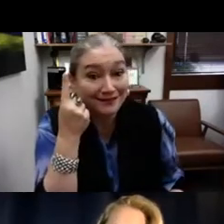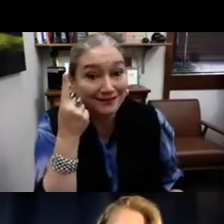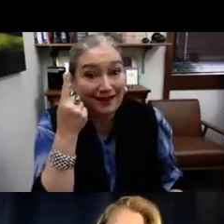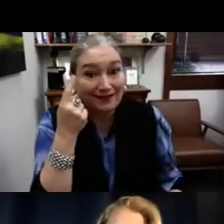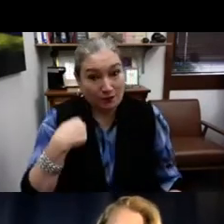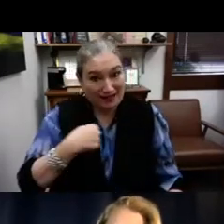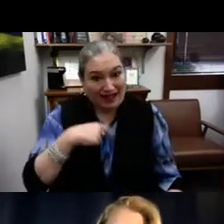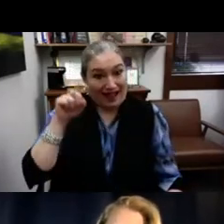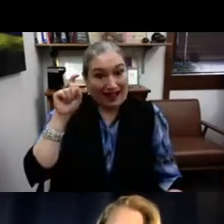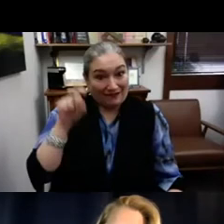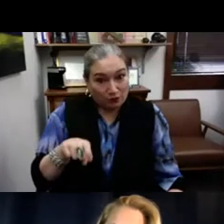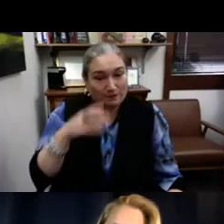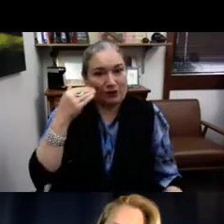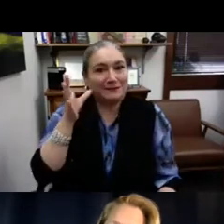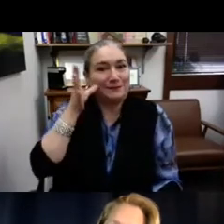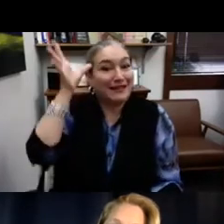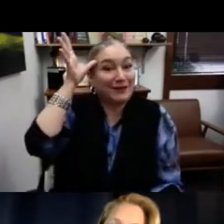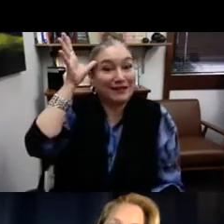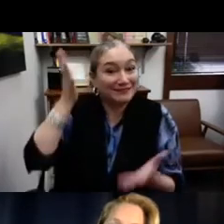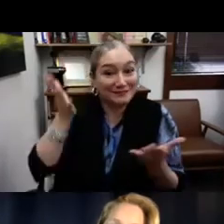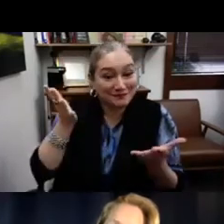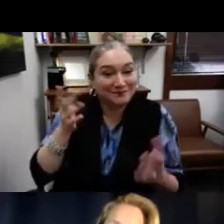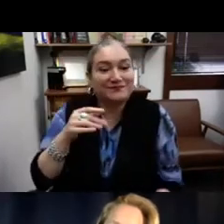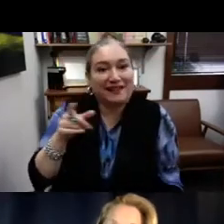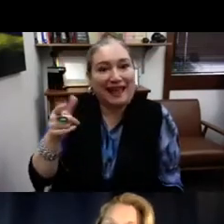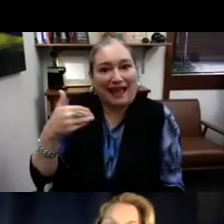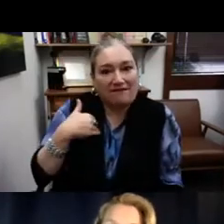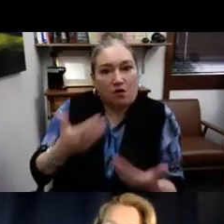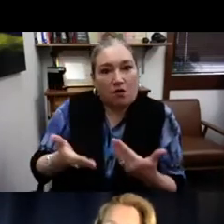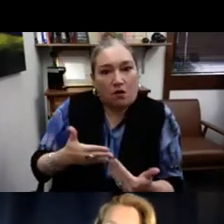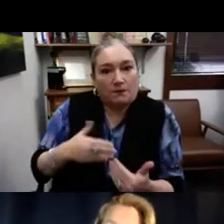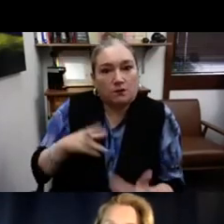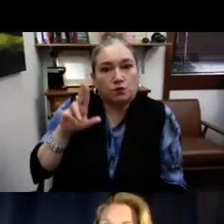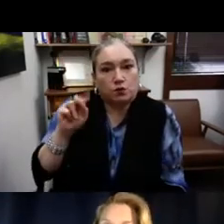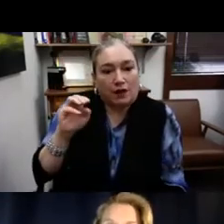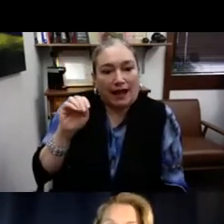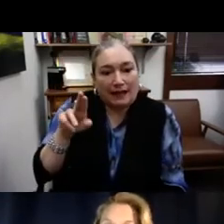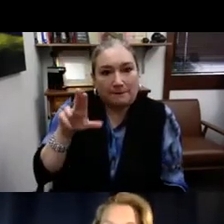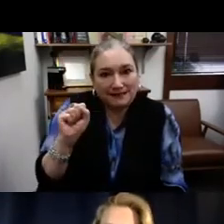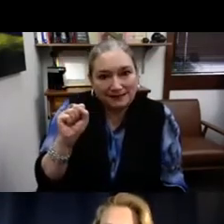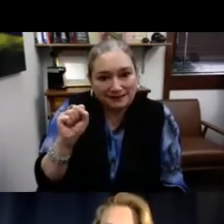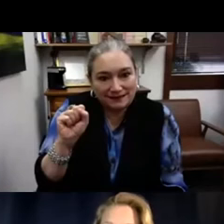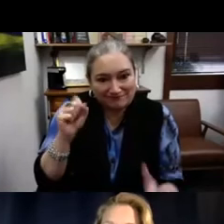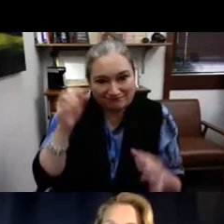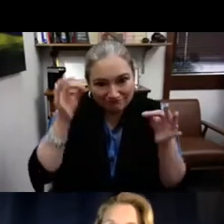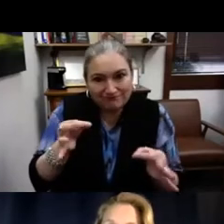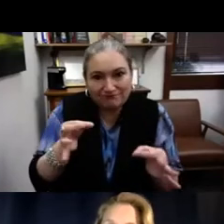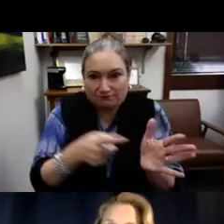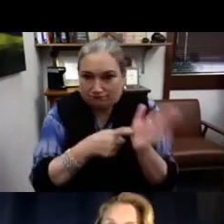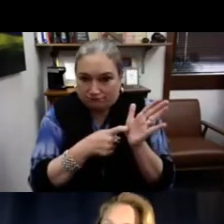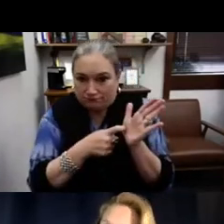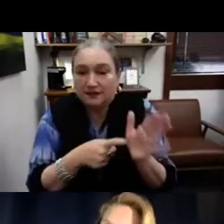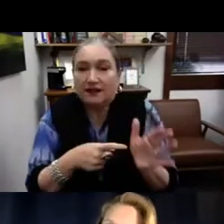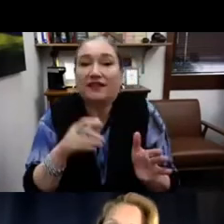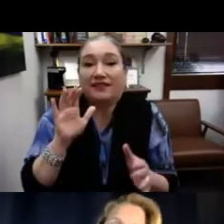were not in favor. And so that we have to, as parents, you know, they were adamant. They